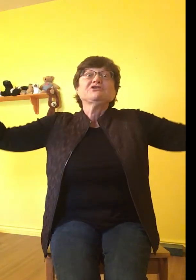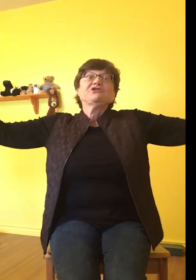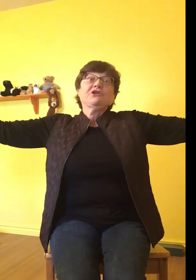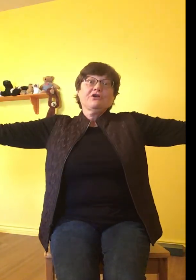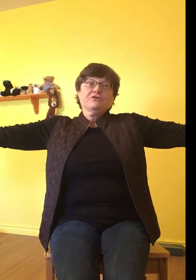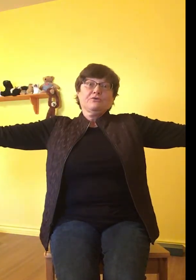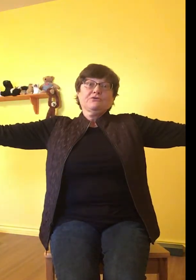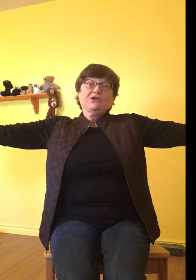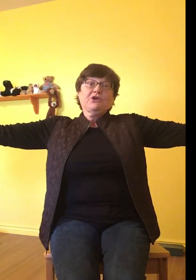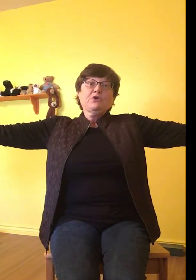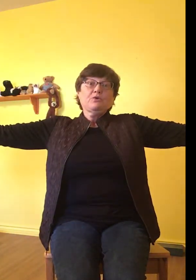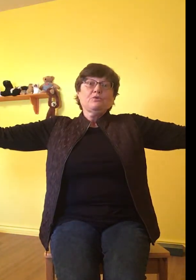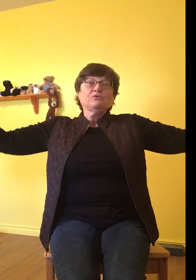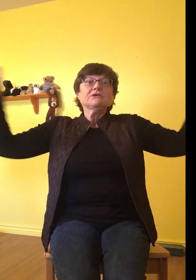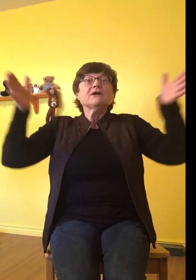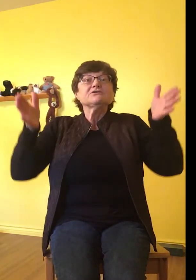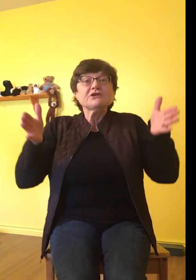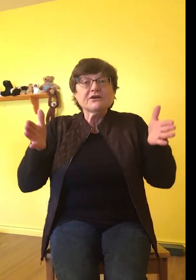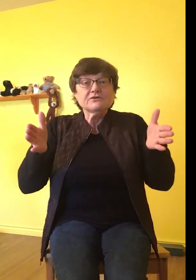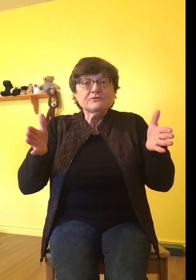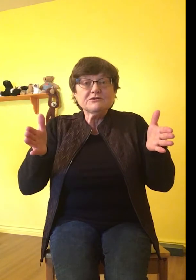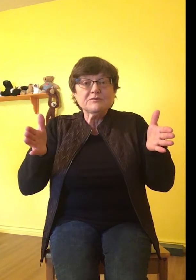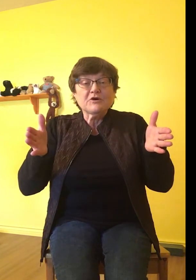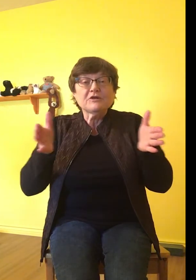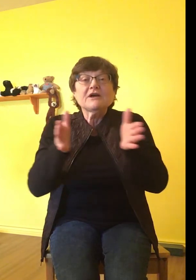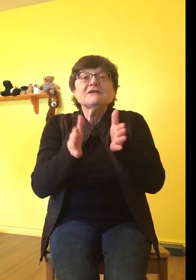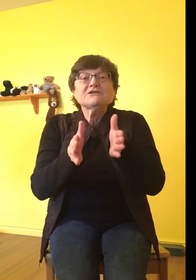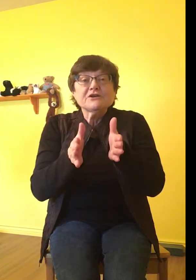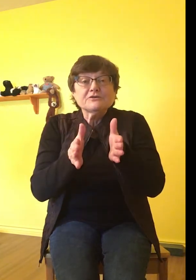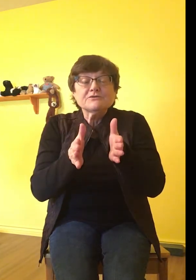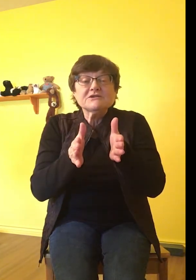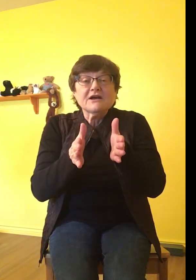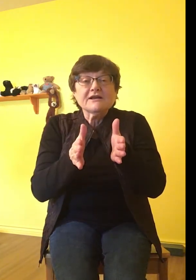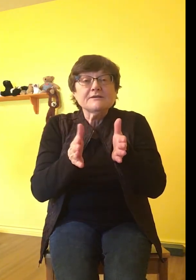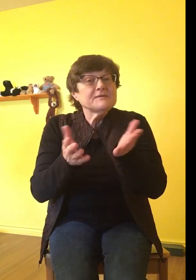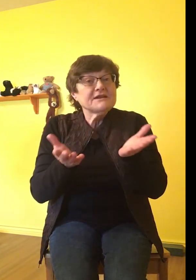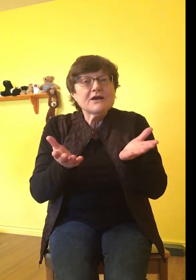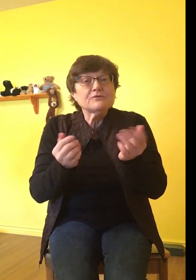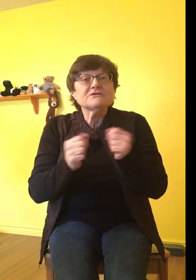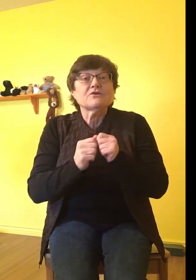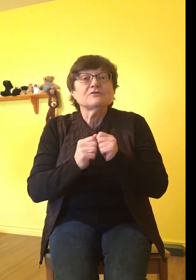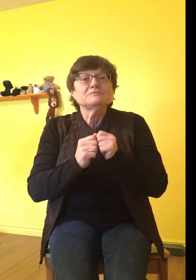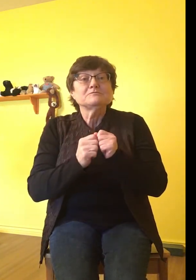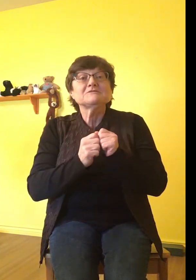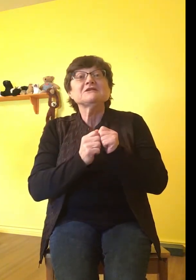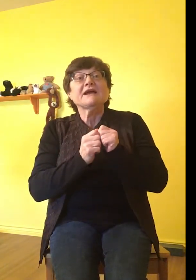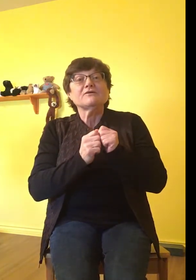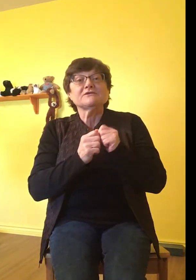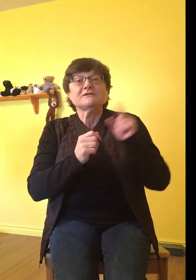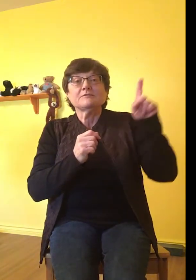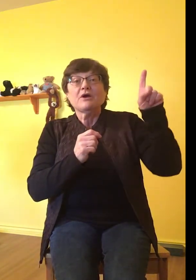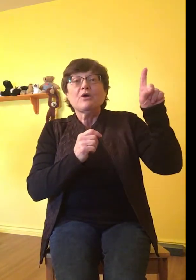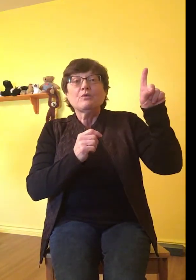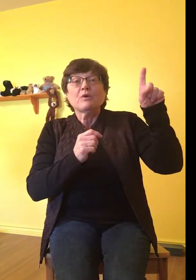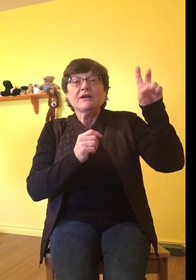chair that was huge, a chair that was small, a chair that was tiny, and that was all. She counted them. One,